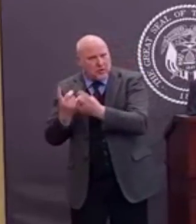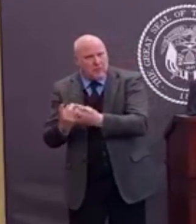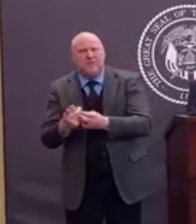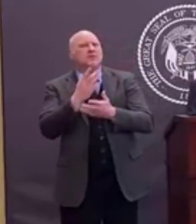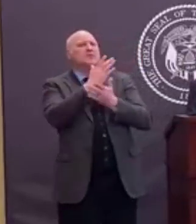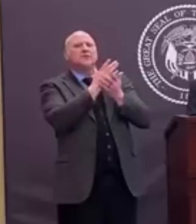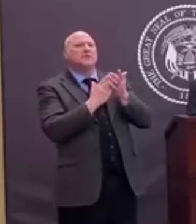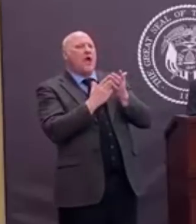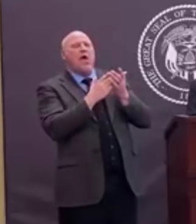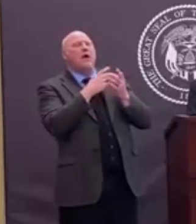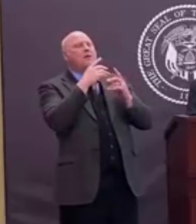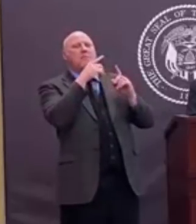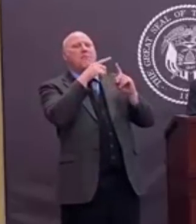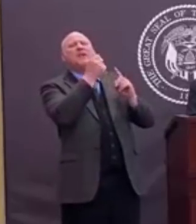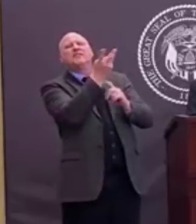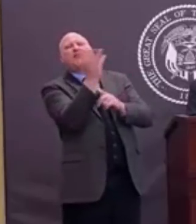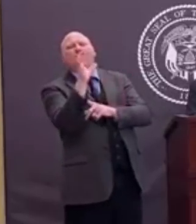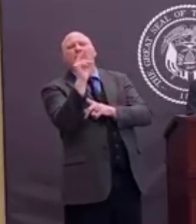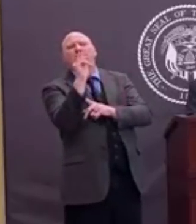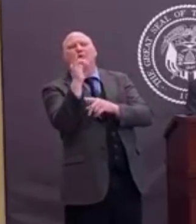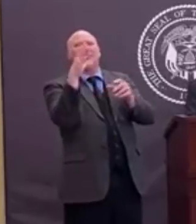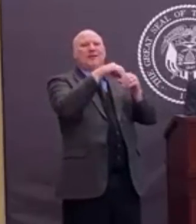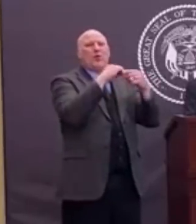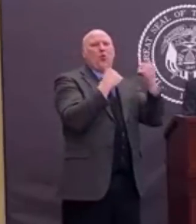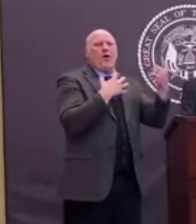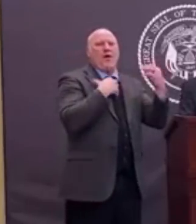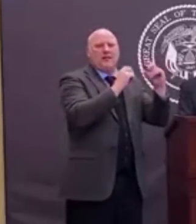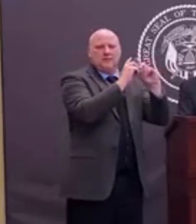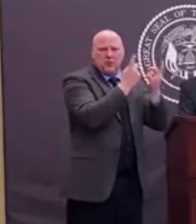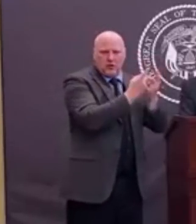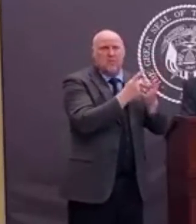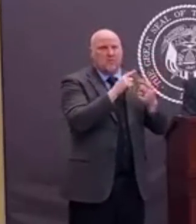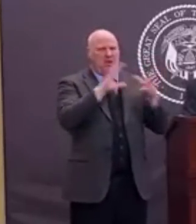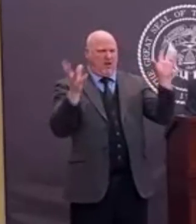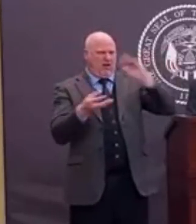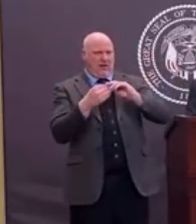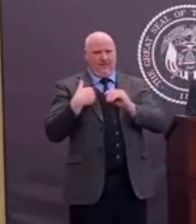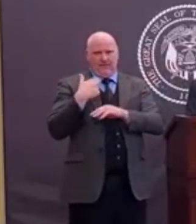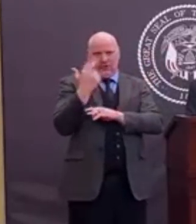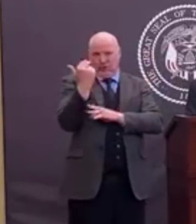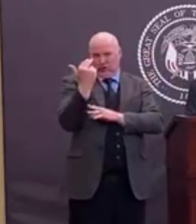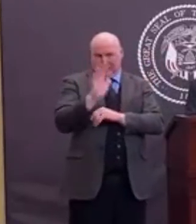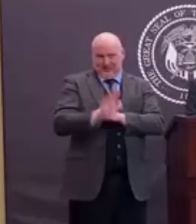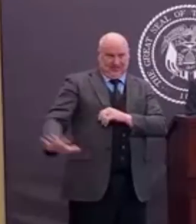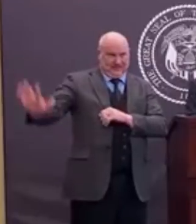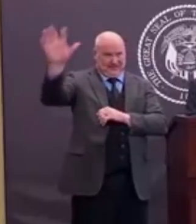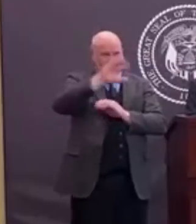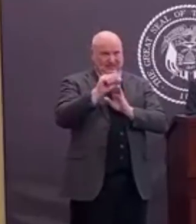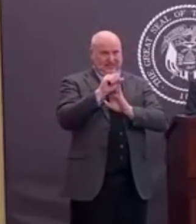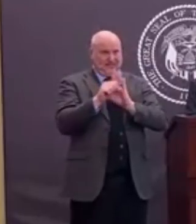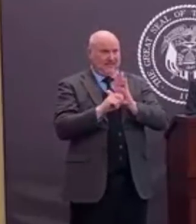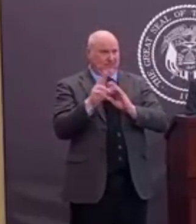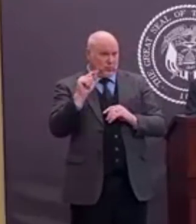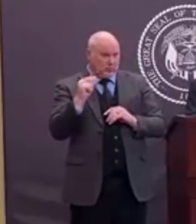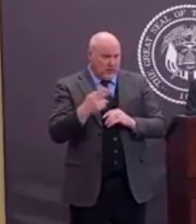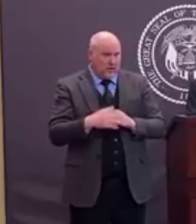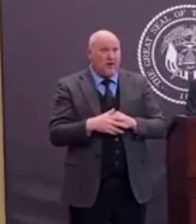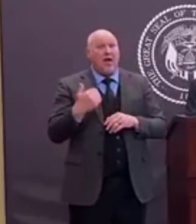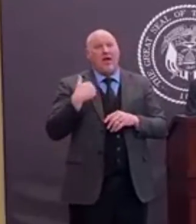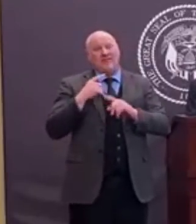expecting those 13 different health departments in conjunction with their local elected officials, mayors, council members,